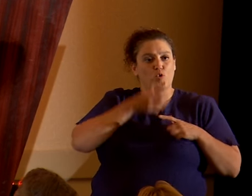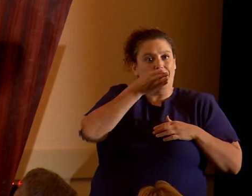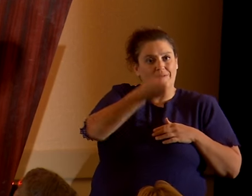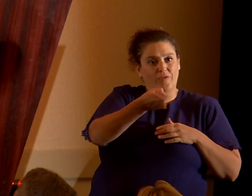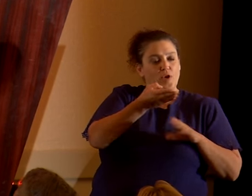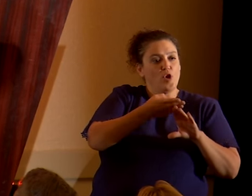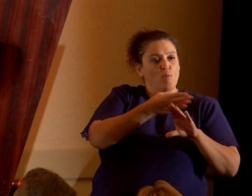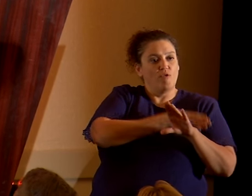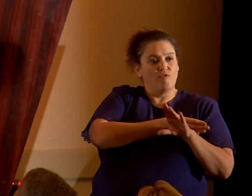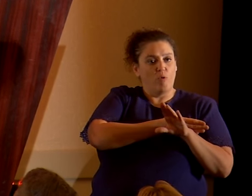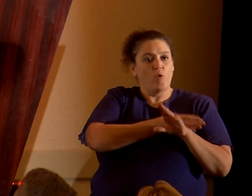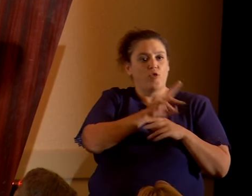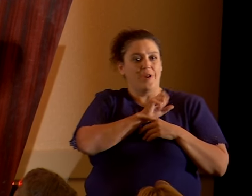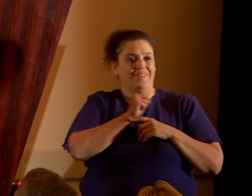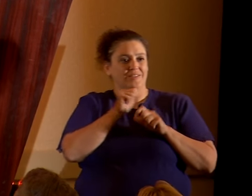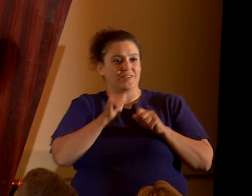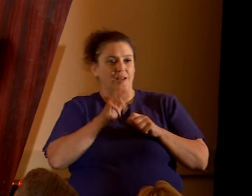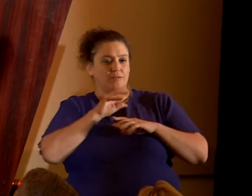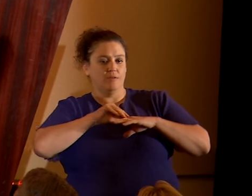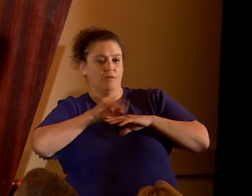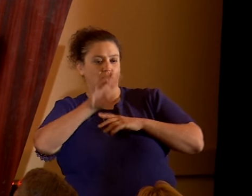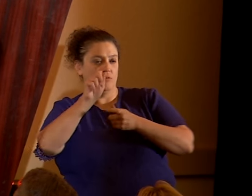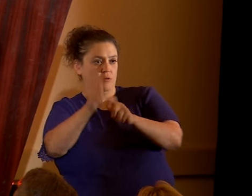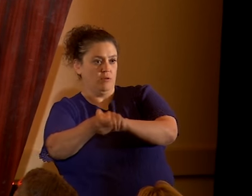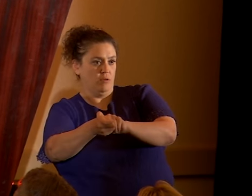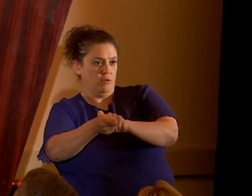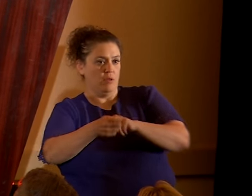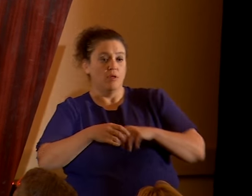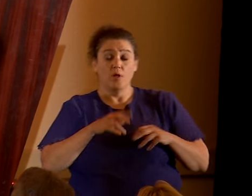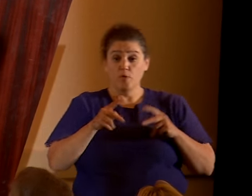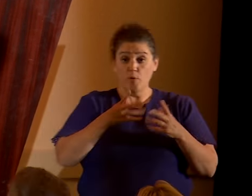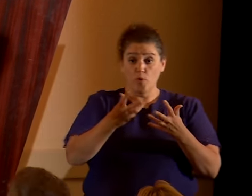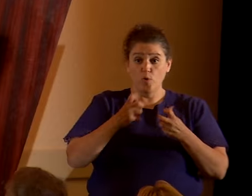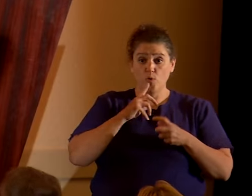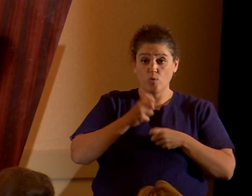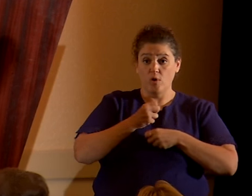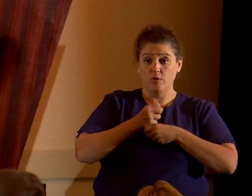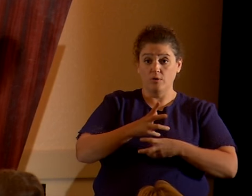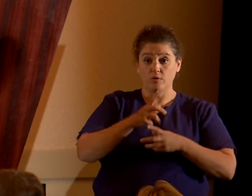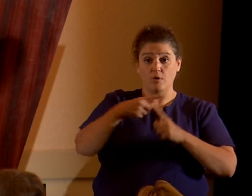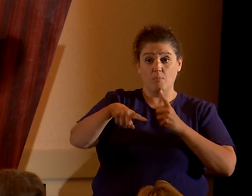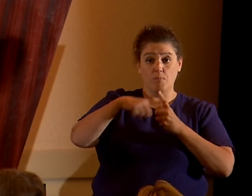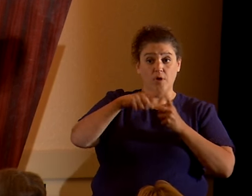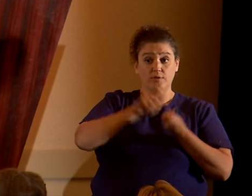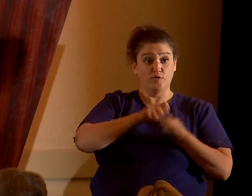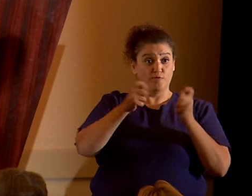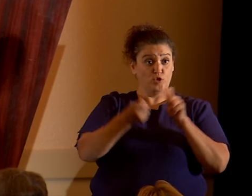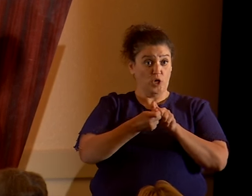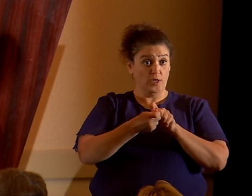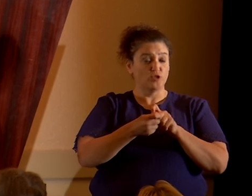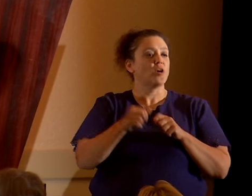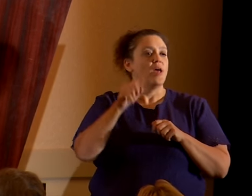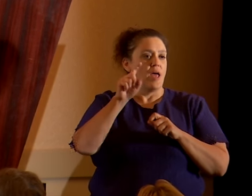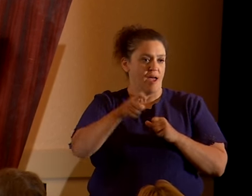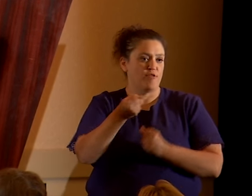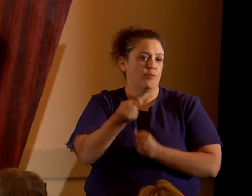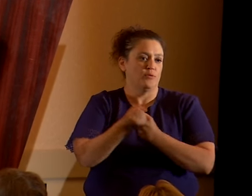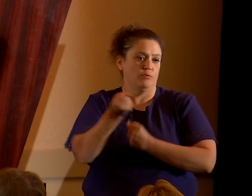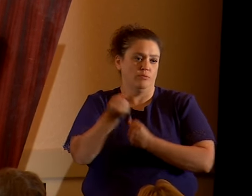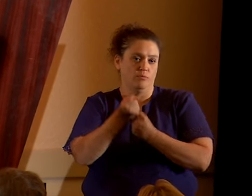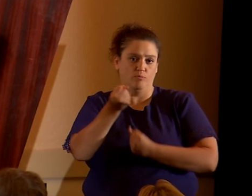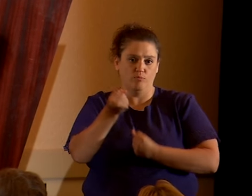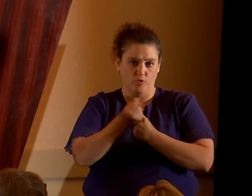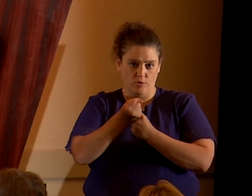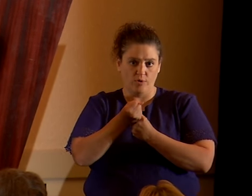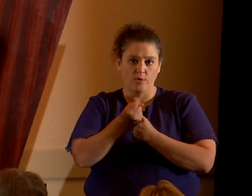they can be solved from the United States or the West. And those who want to make a positive change in that part of the world need to be supported, whether